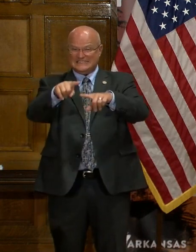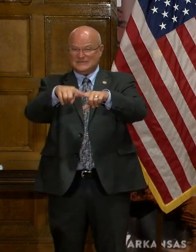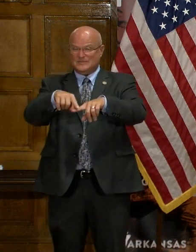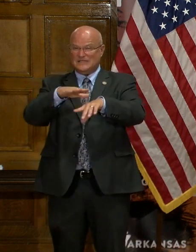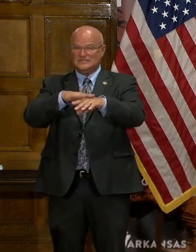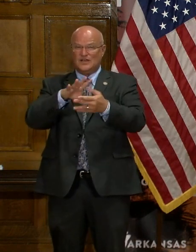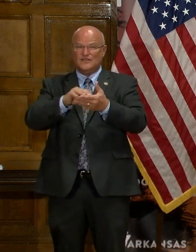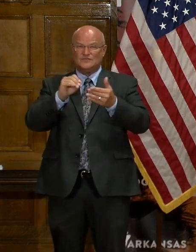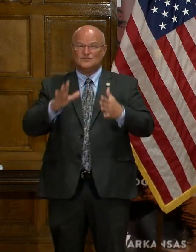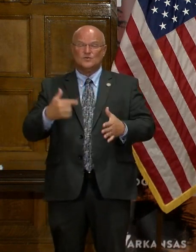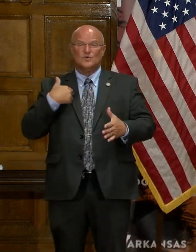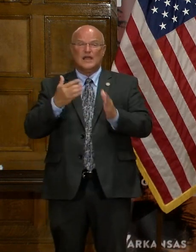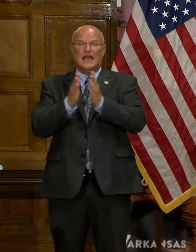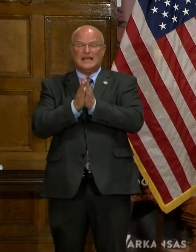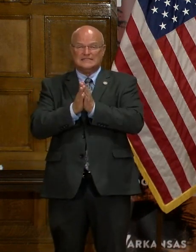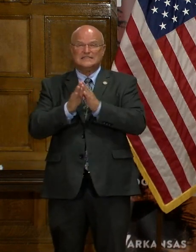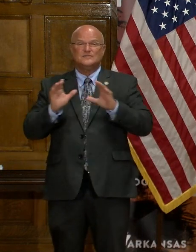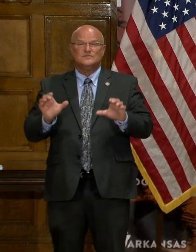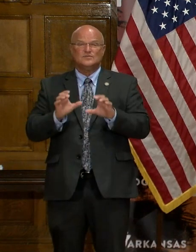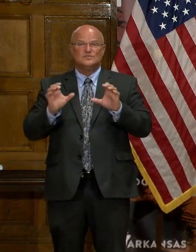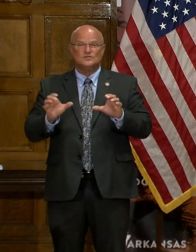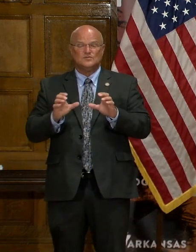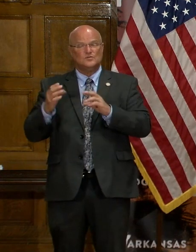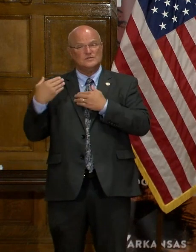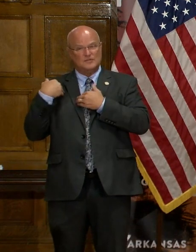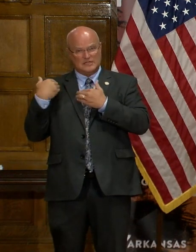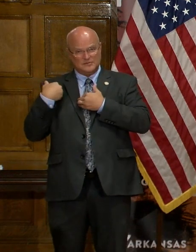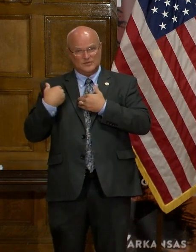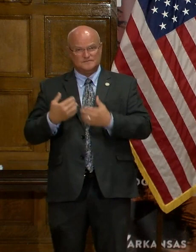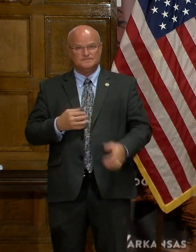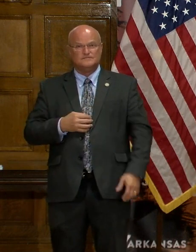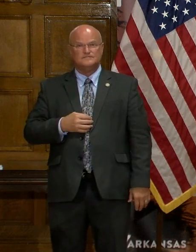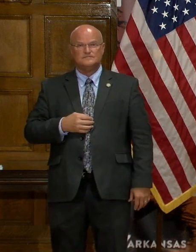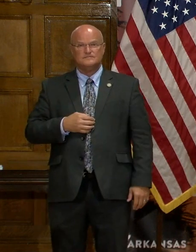students. And we're asking them to do act responsibly.